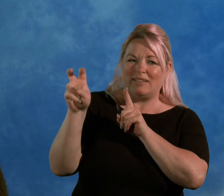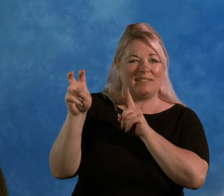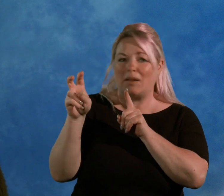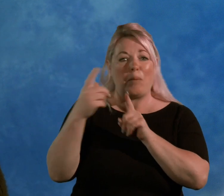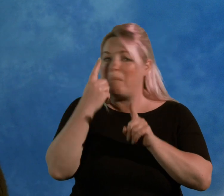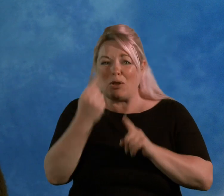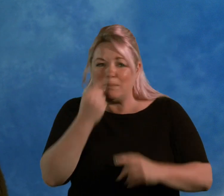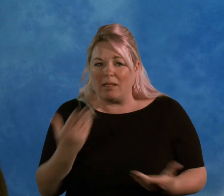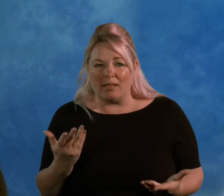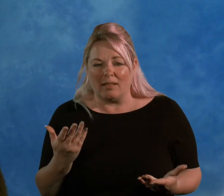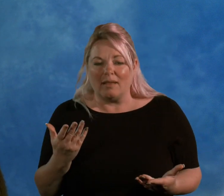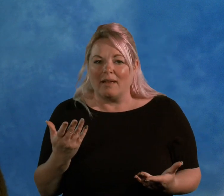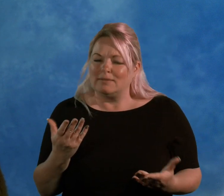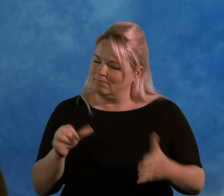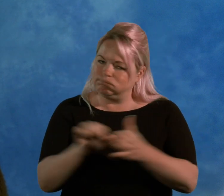And yes, it did became very difficult.